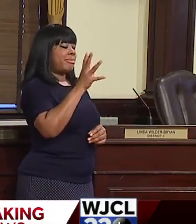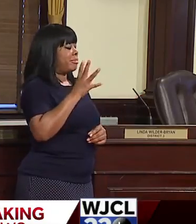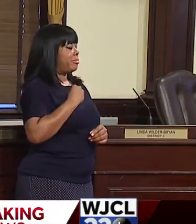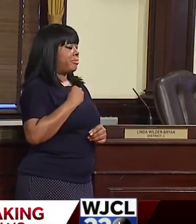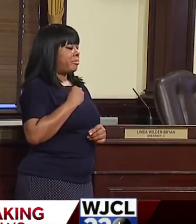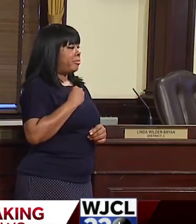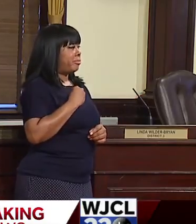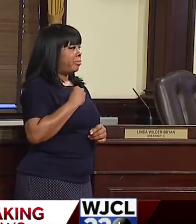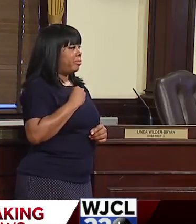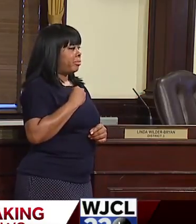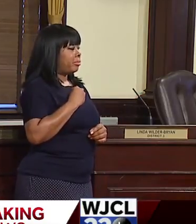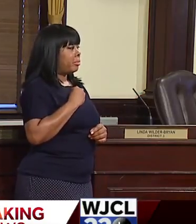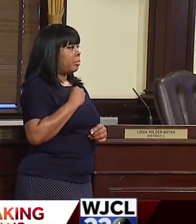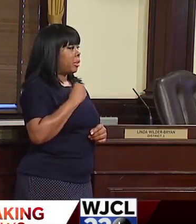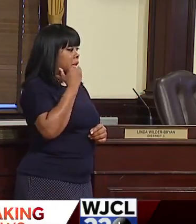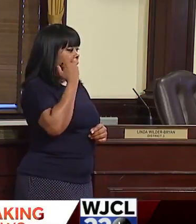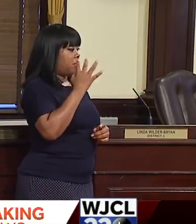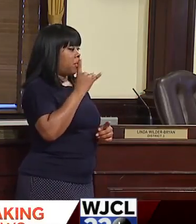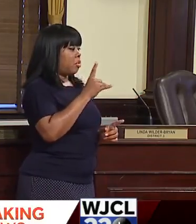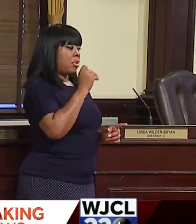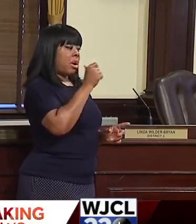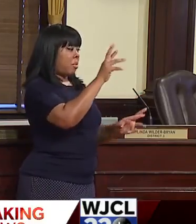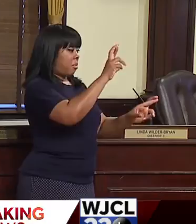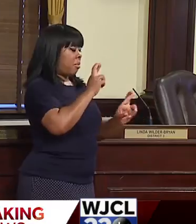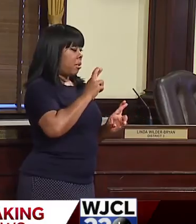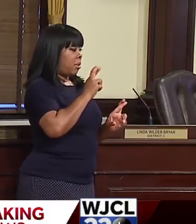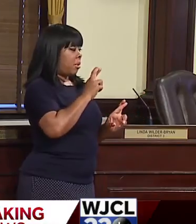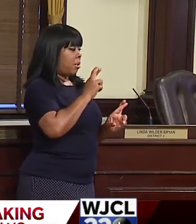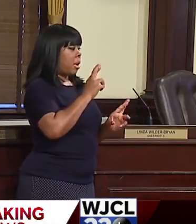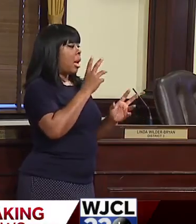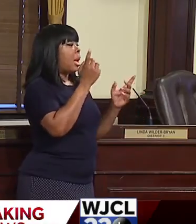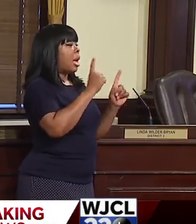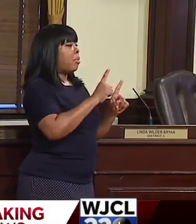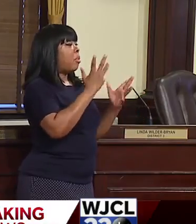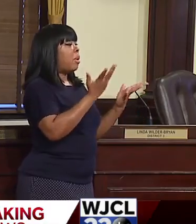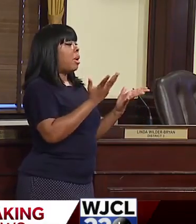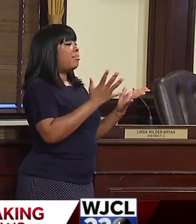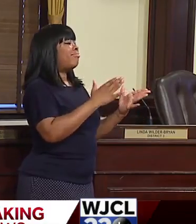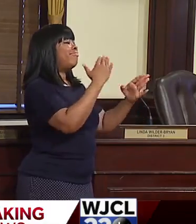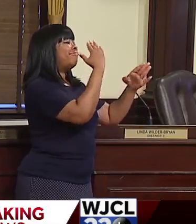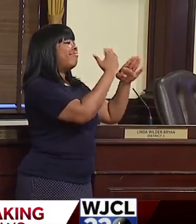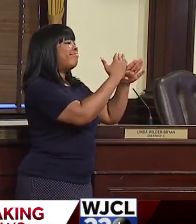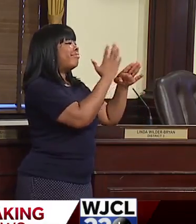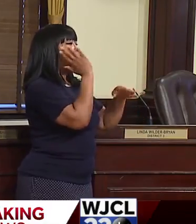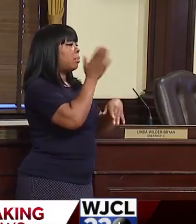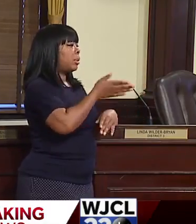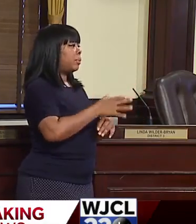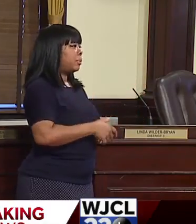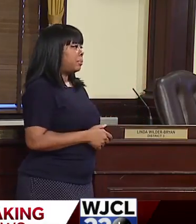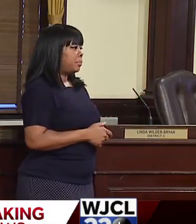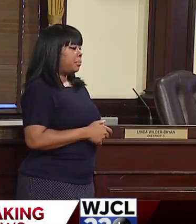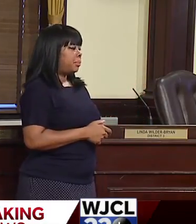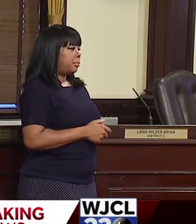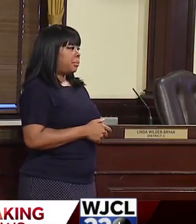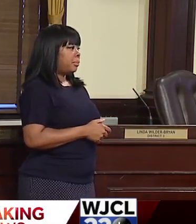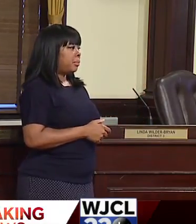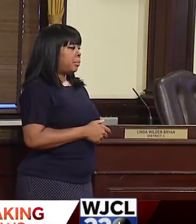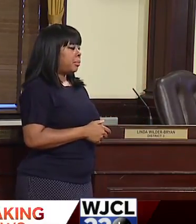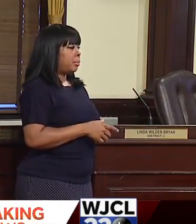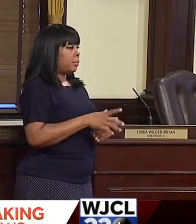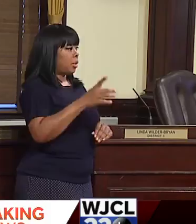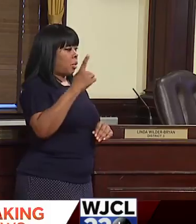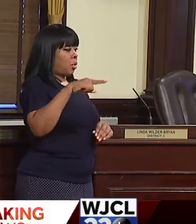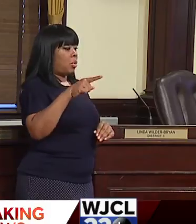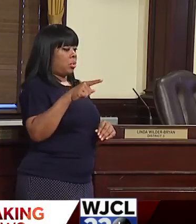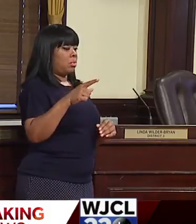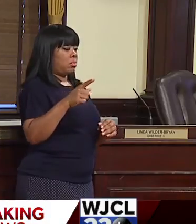page. If you go there, you're subject to being blocked. And so, um, for those